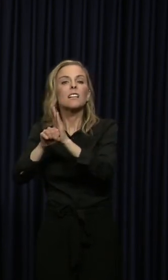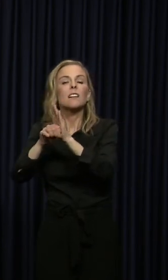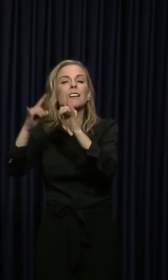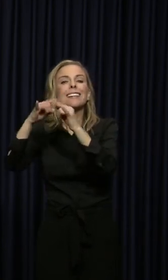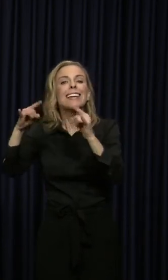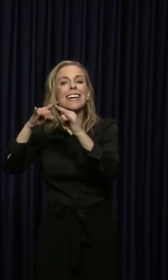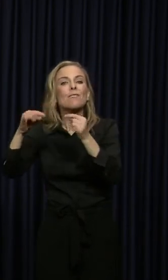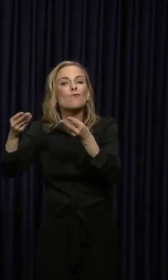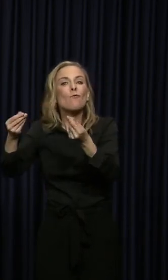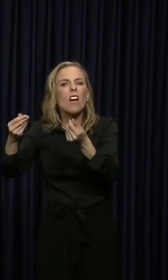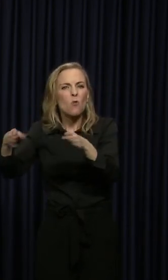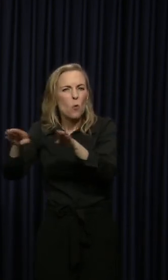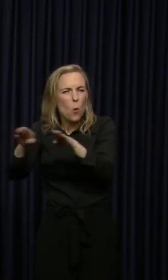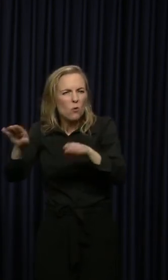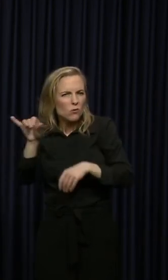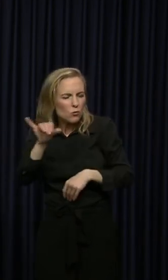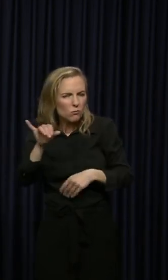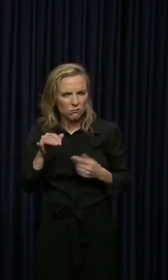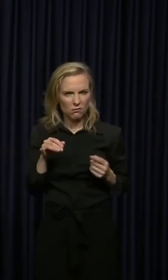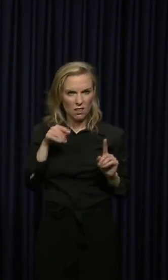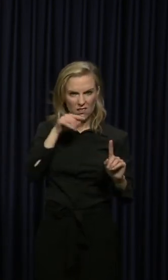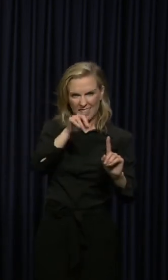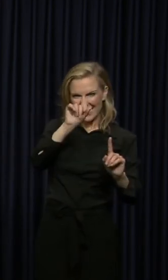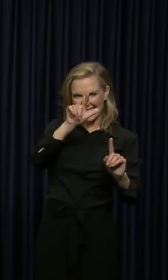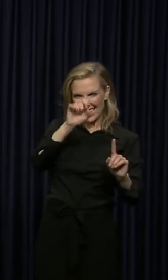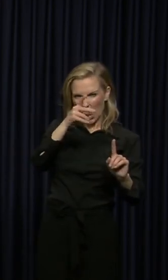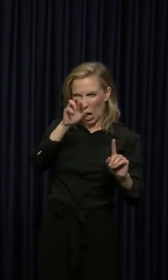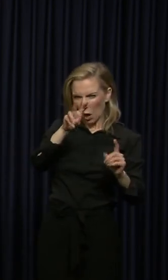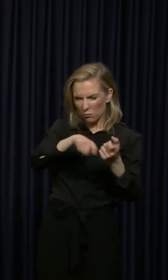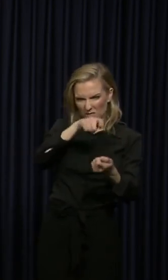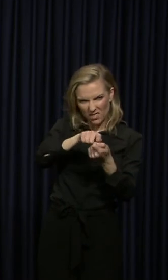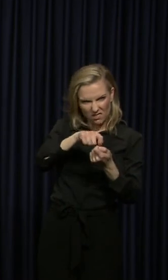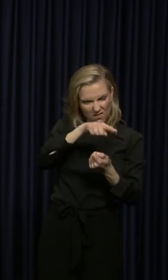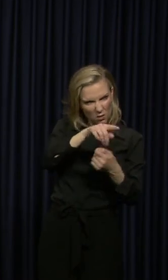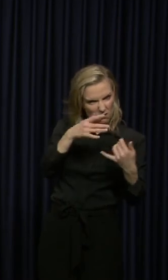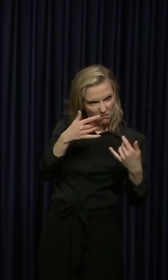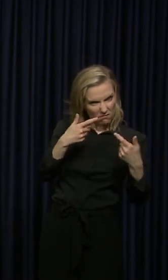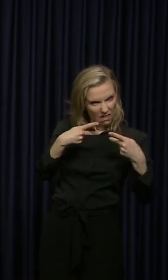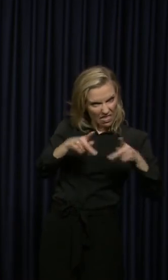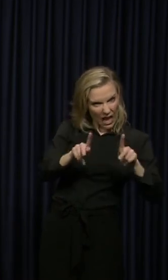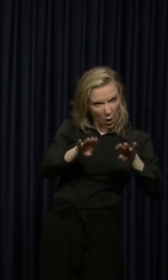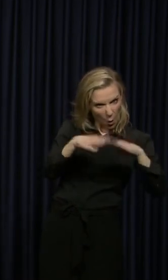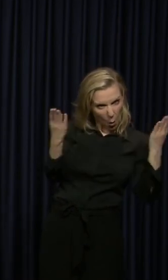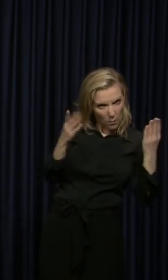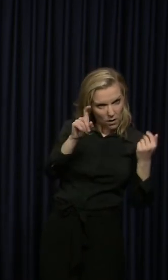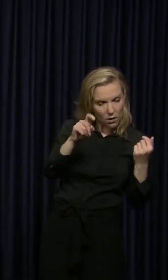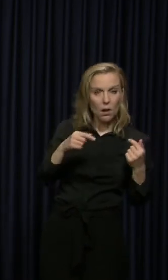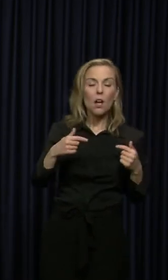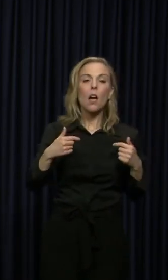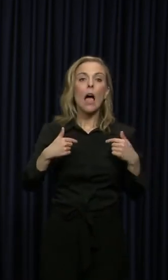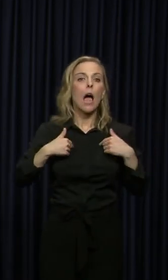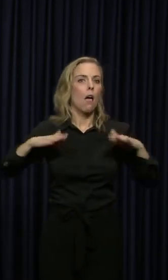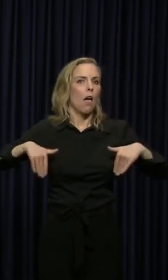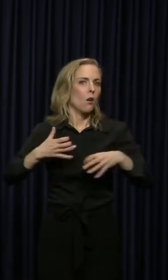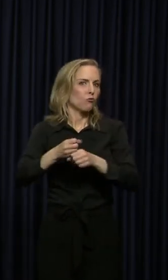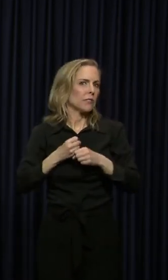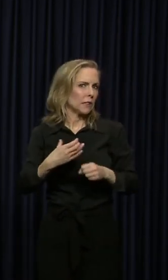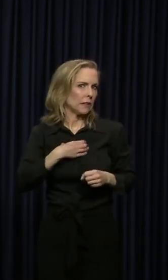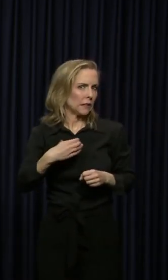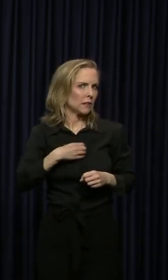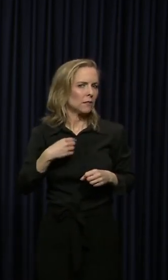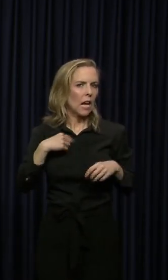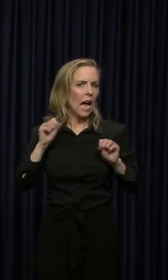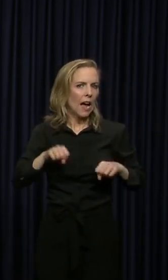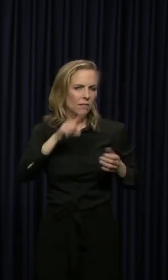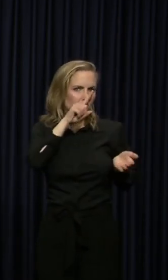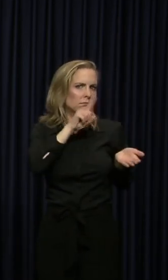report on state parks in general and Dale Hollow in particular? I haven't received those specific complaints for Dale Hollow. We will have to follow